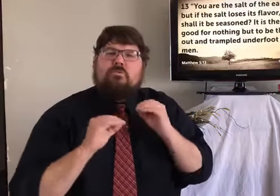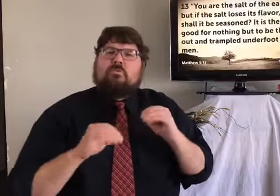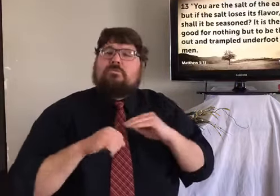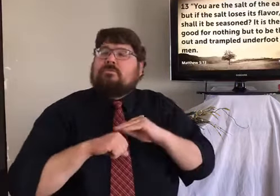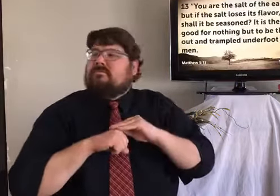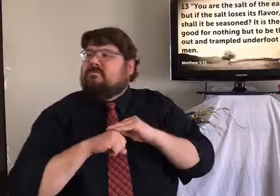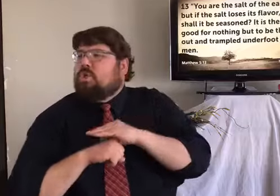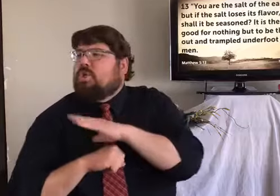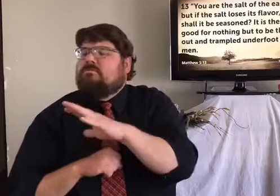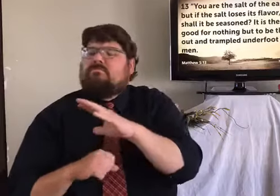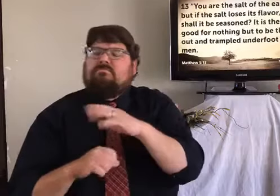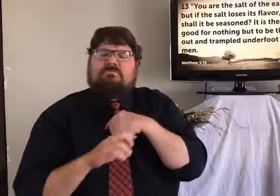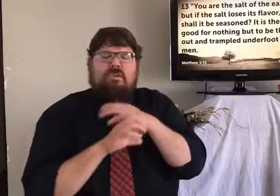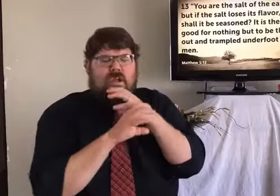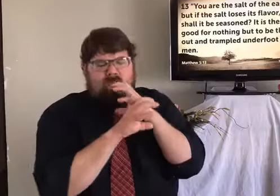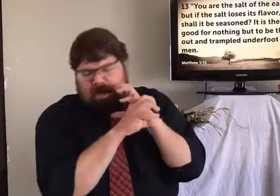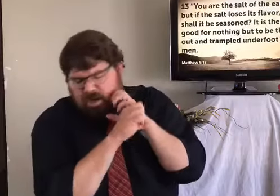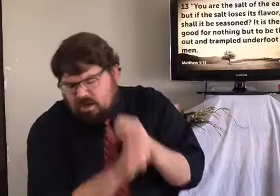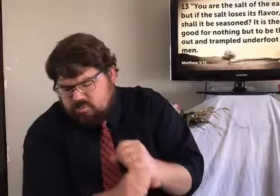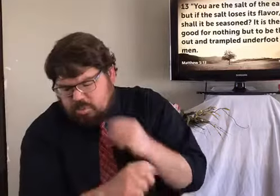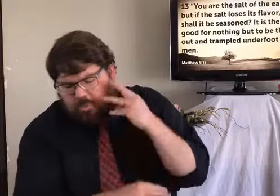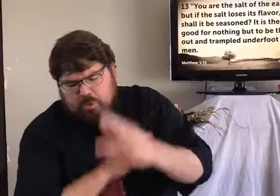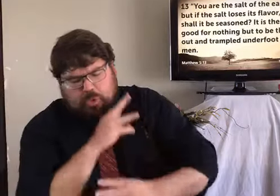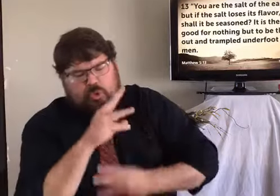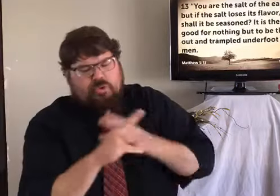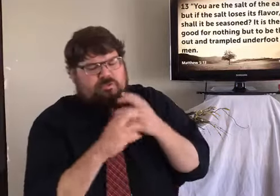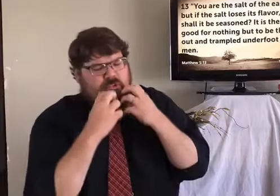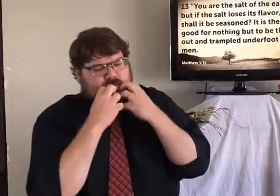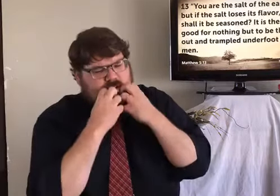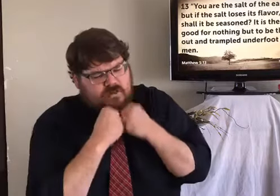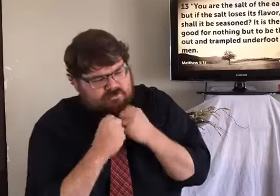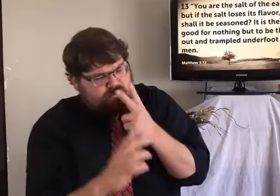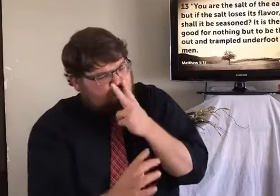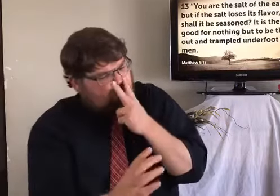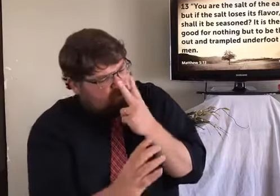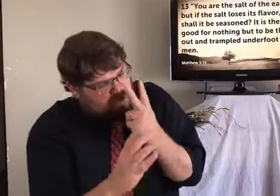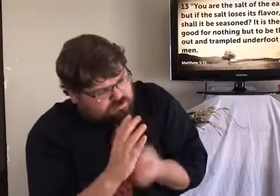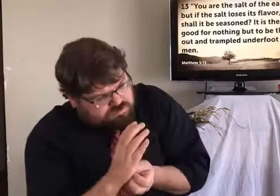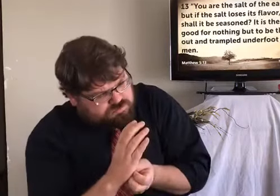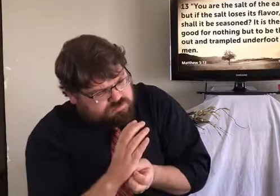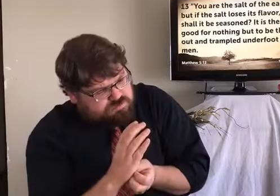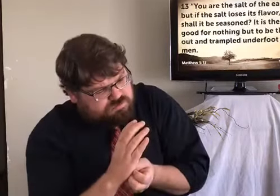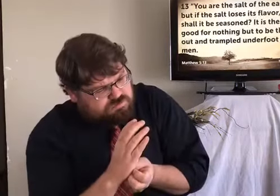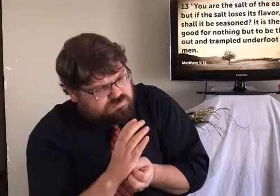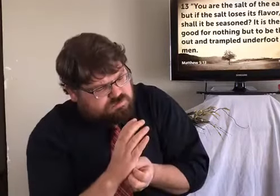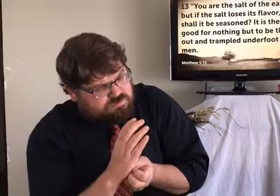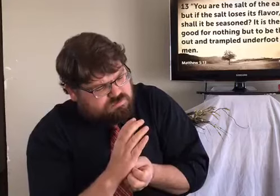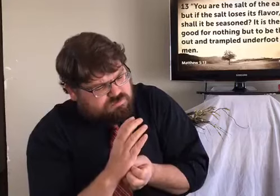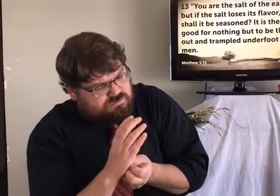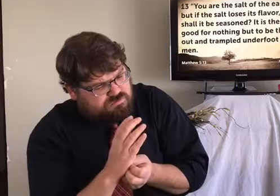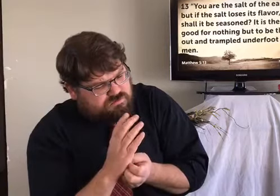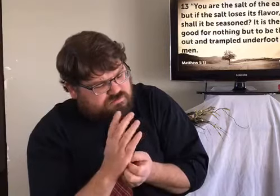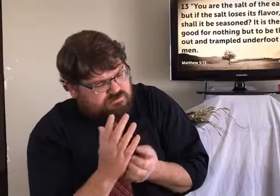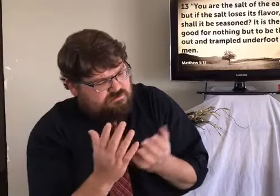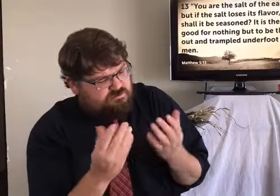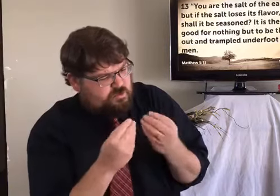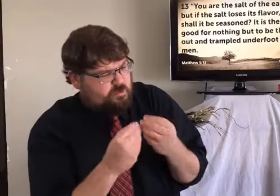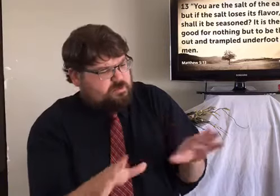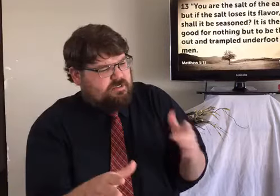his flavor of Christ, he loses his enjoyment of Christ and becomes so entrapped by the world and entangled